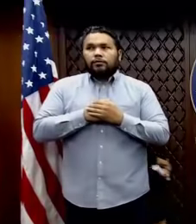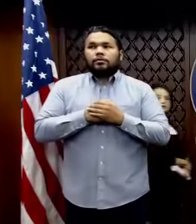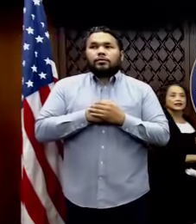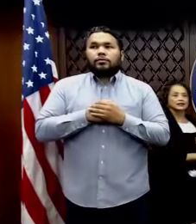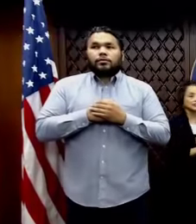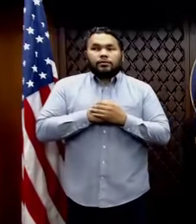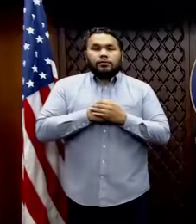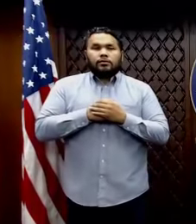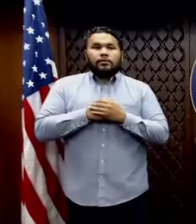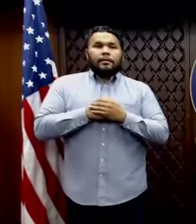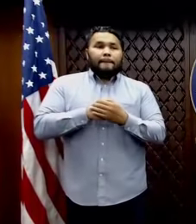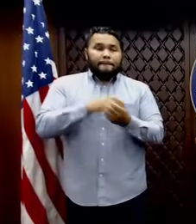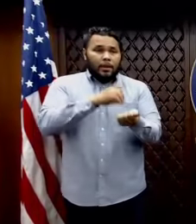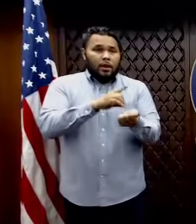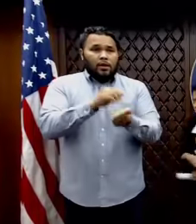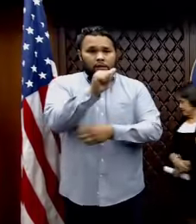Dr. Anne.